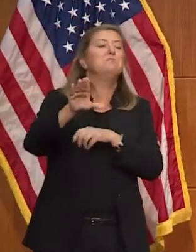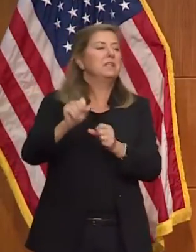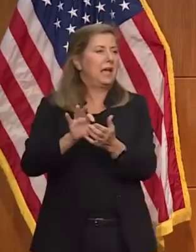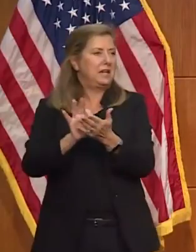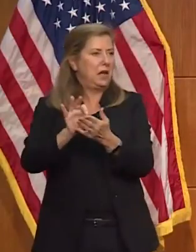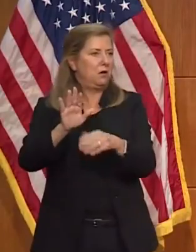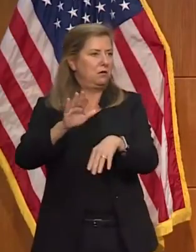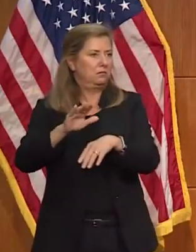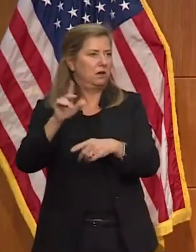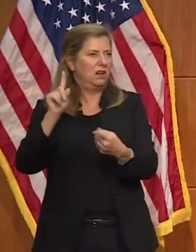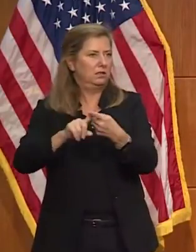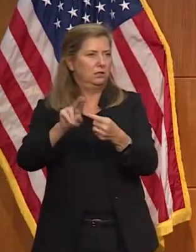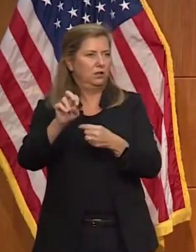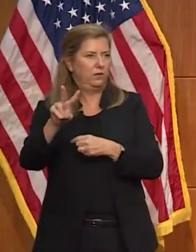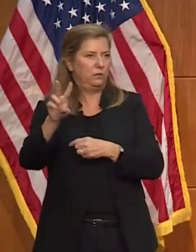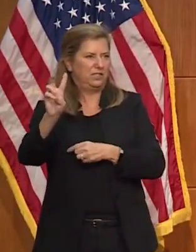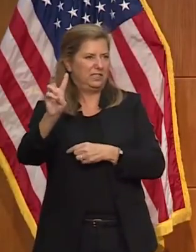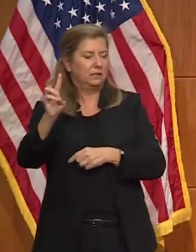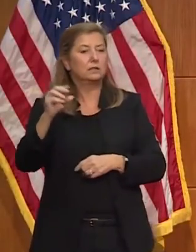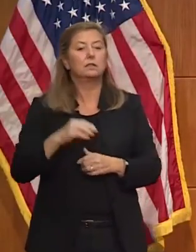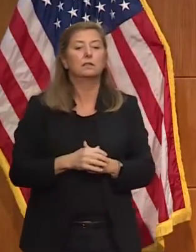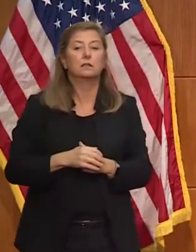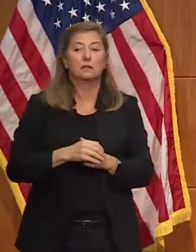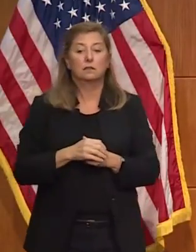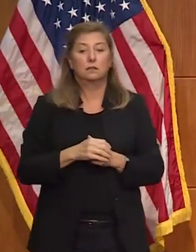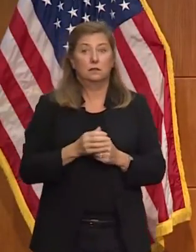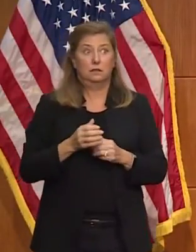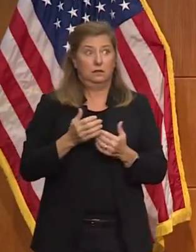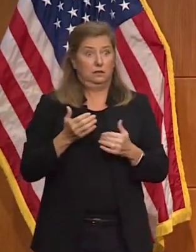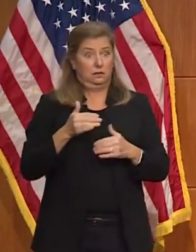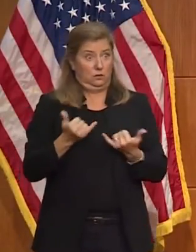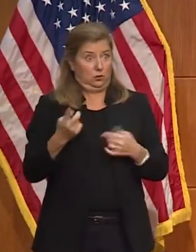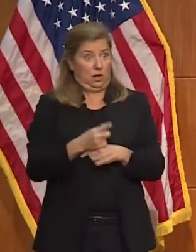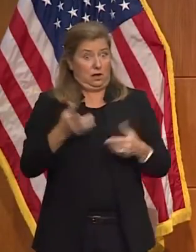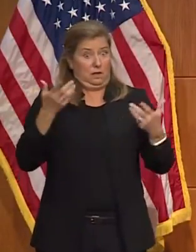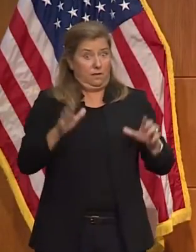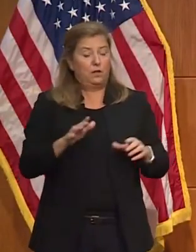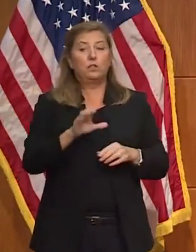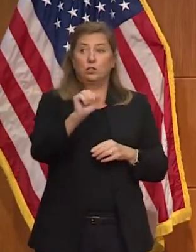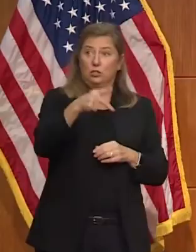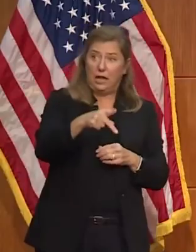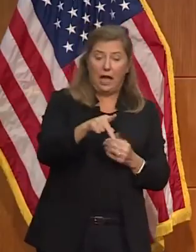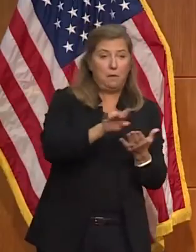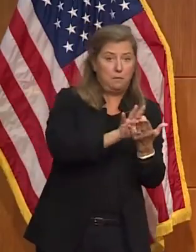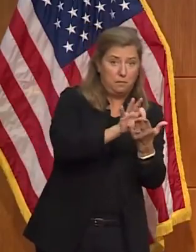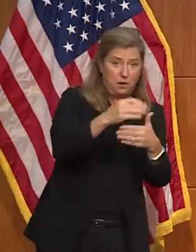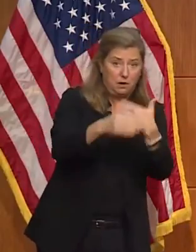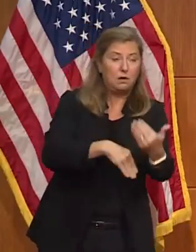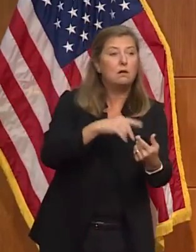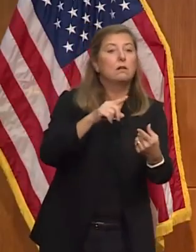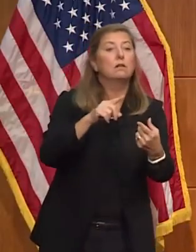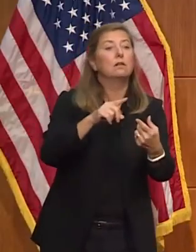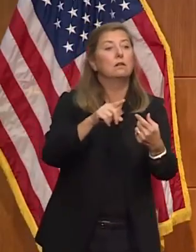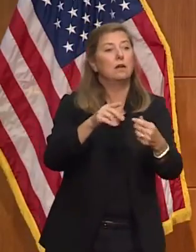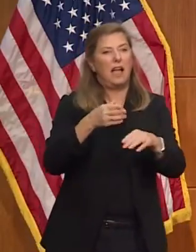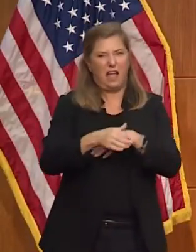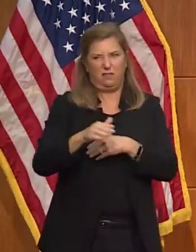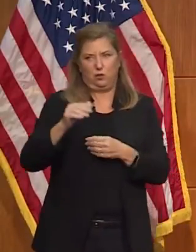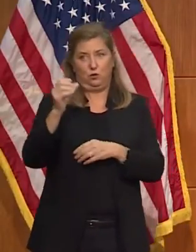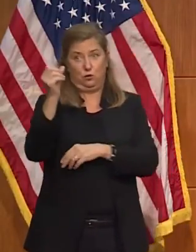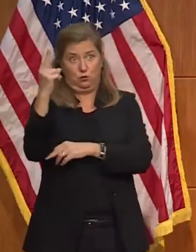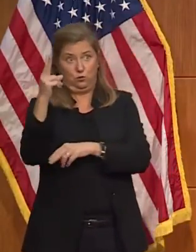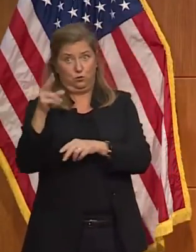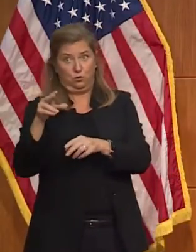cap totals will be updated after localities complete their processing and tabulations following the noon